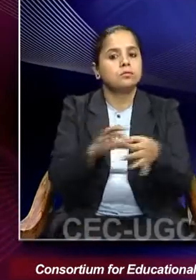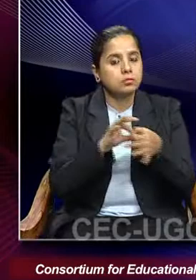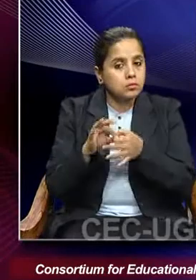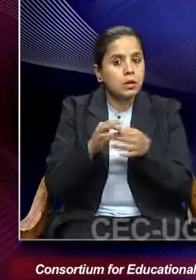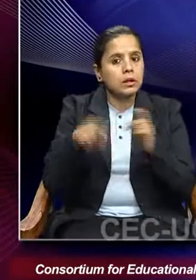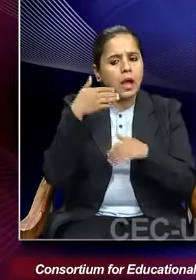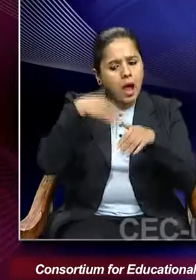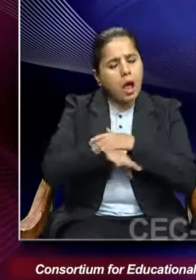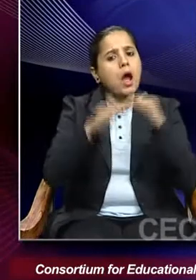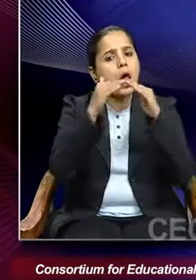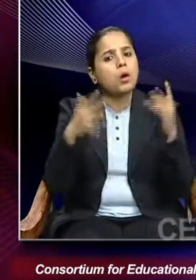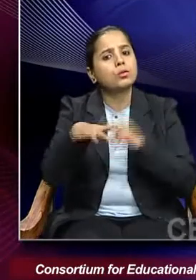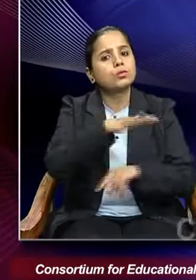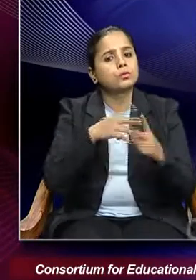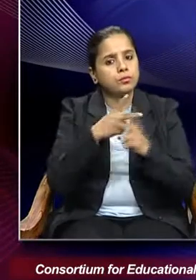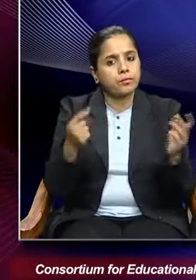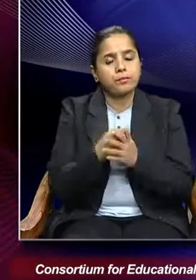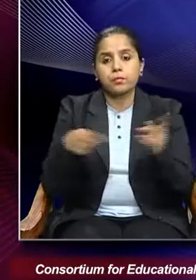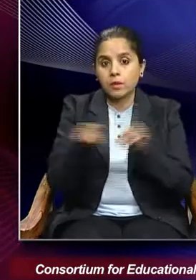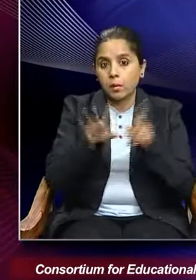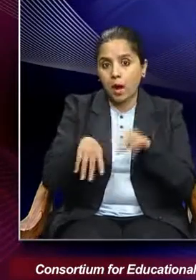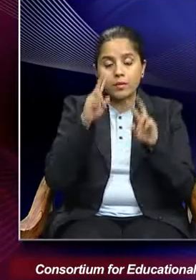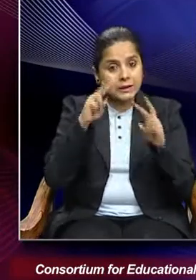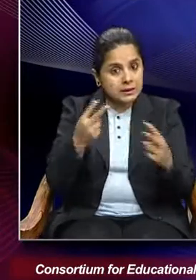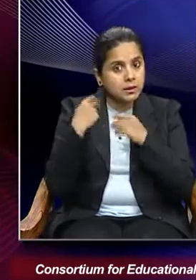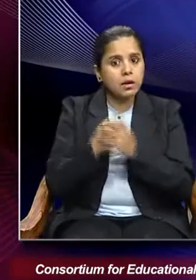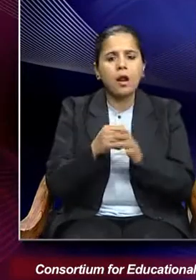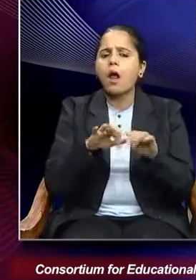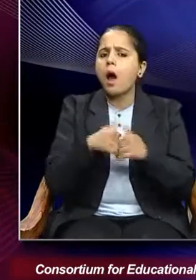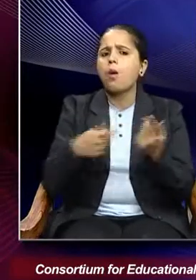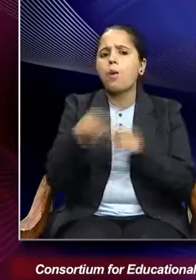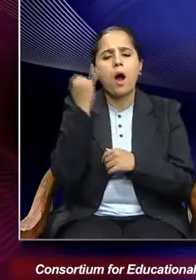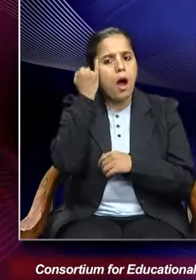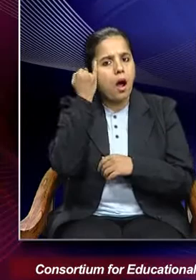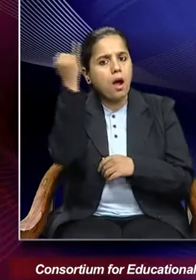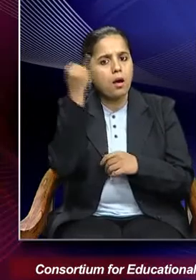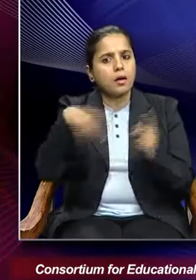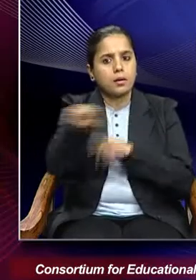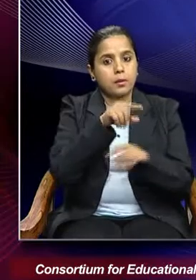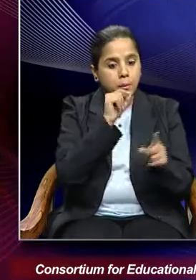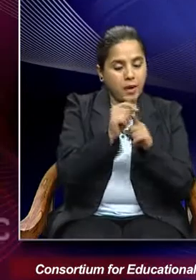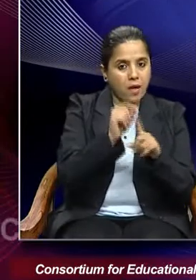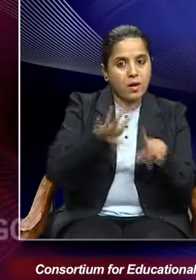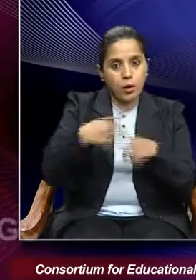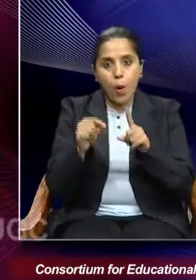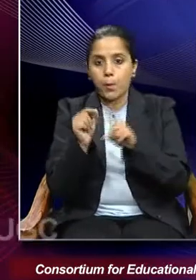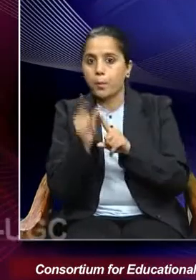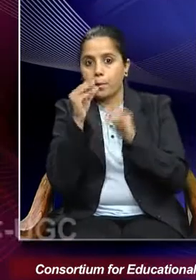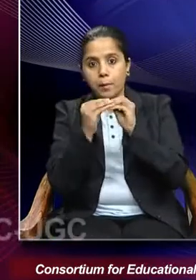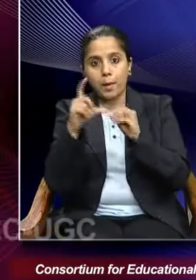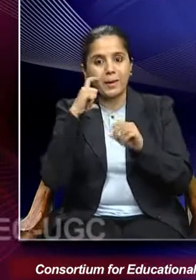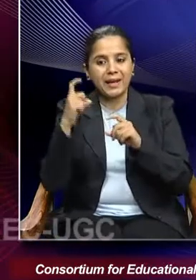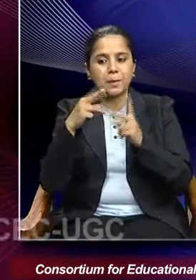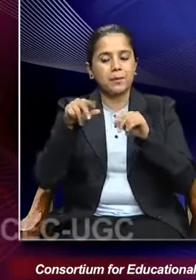household. It also reviews how the idea of private and public emerges